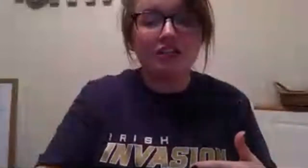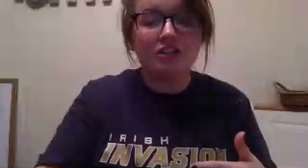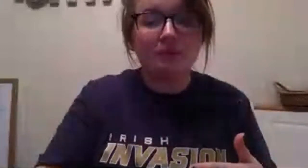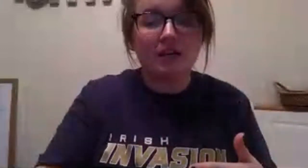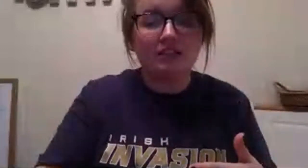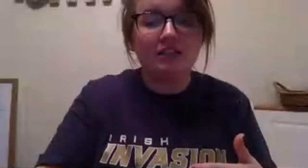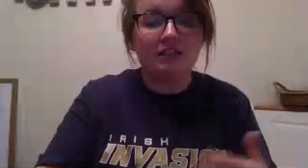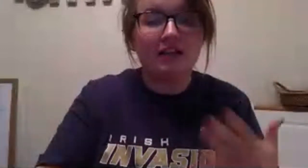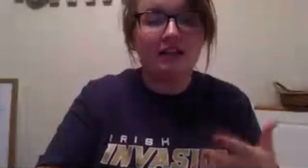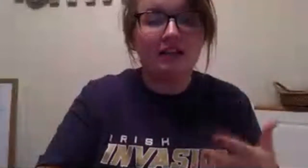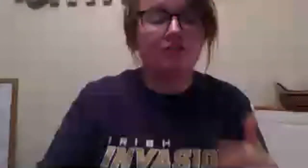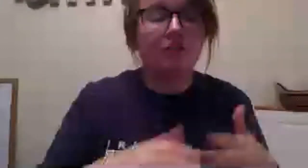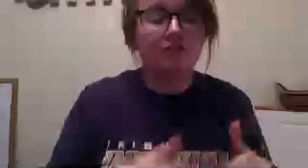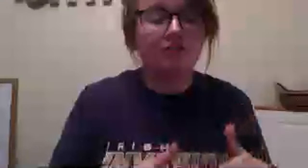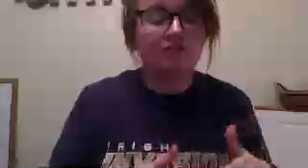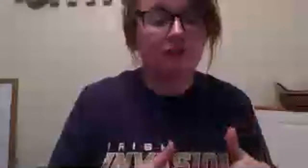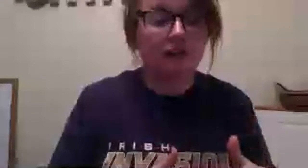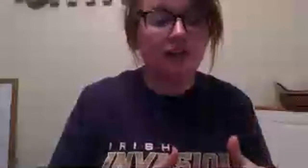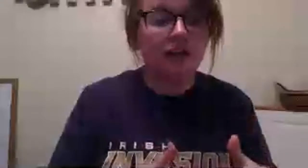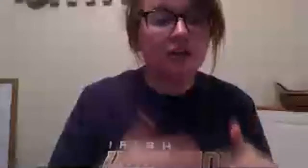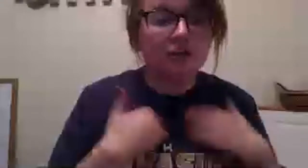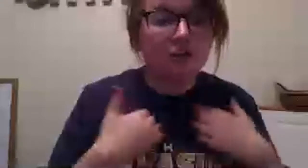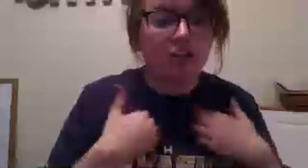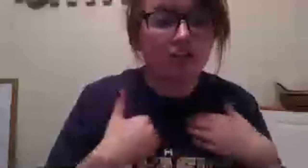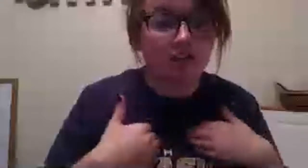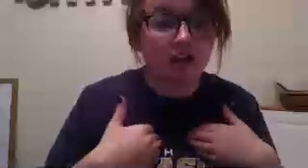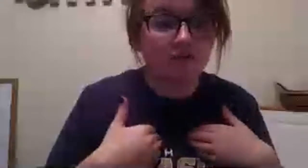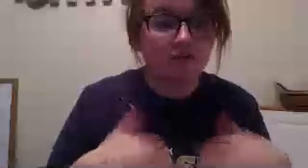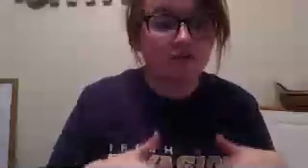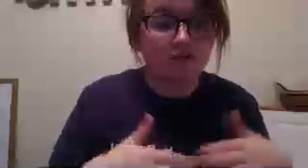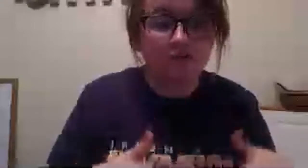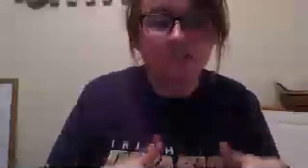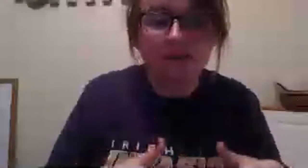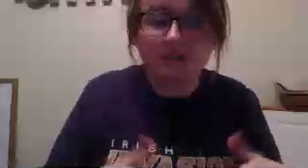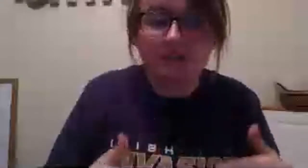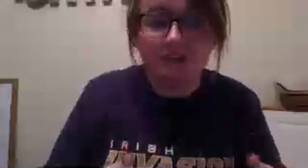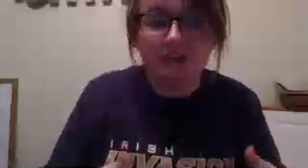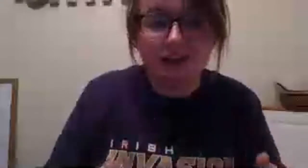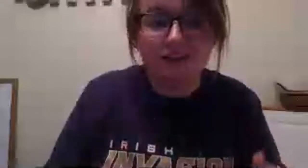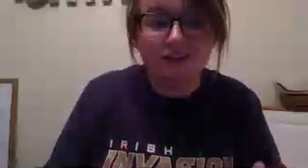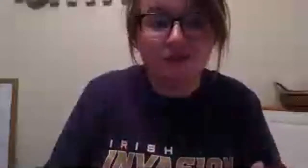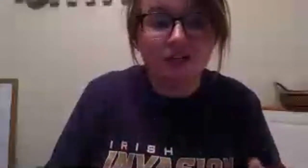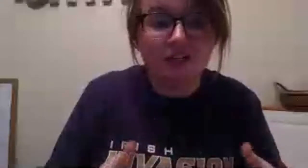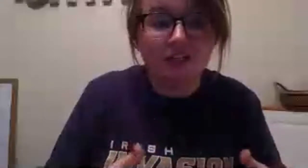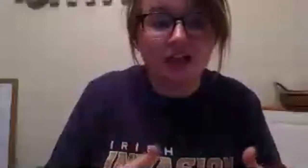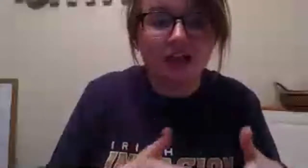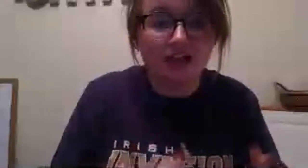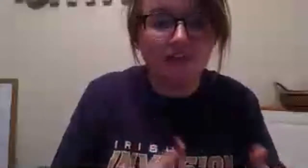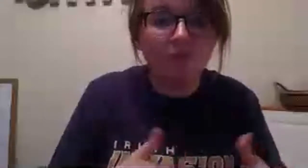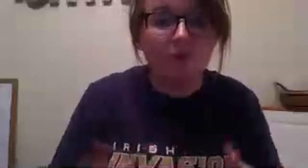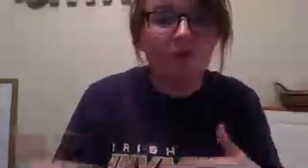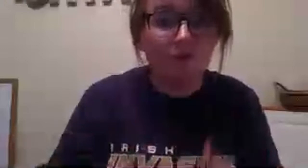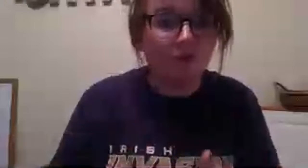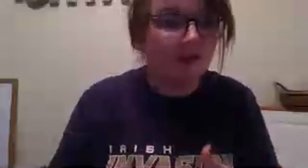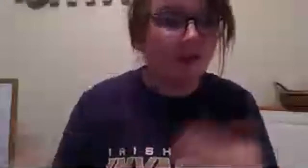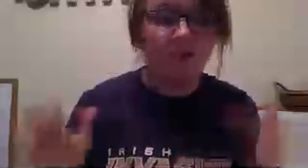just because they said yes to the lord right so we can do that they're saints because they said yes to the lord and they let him work